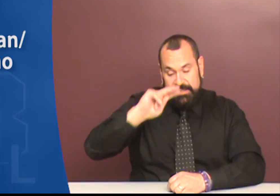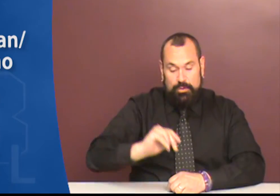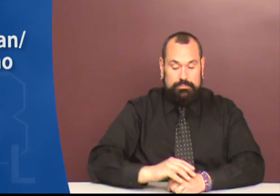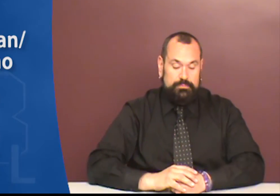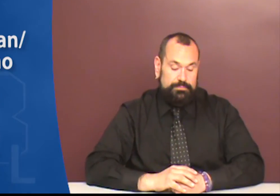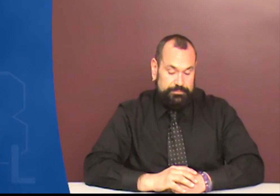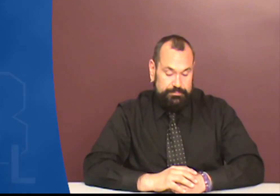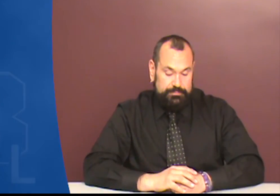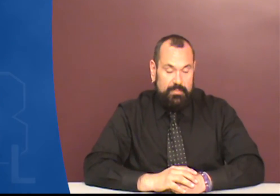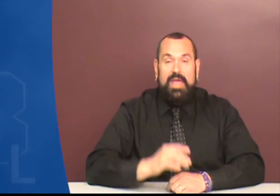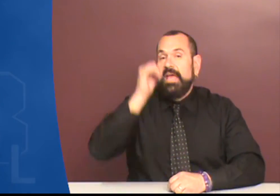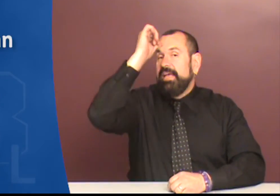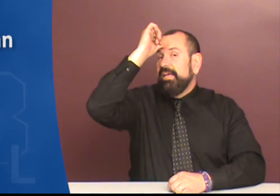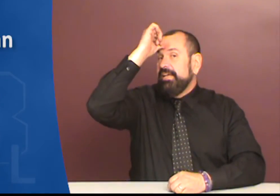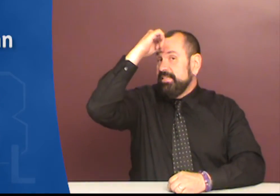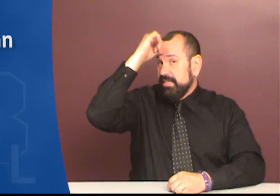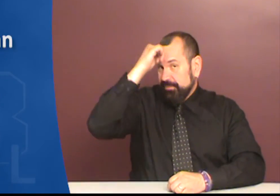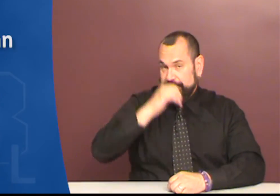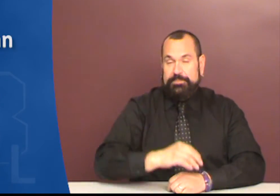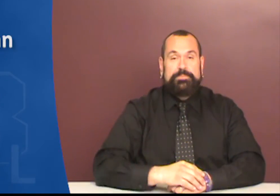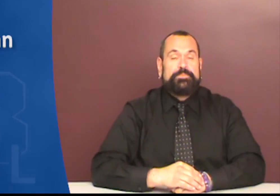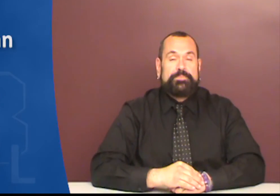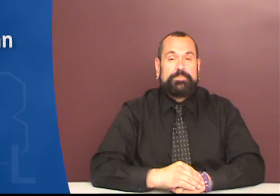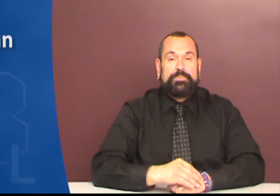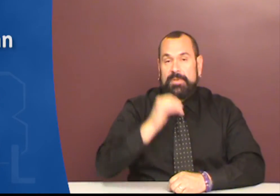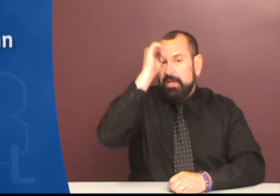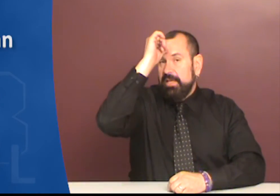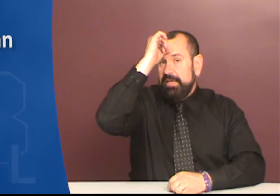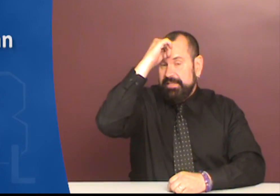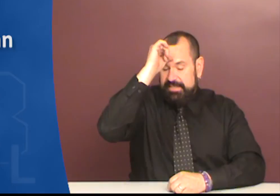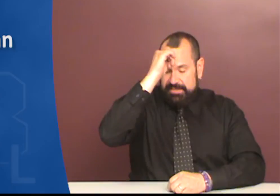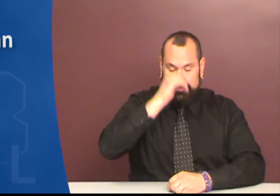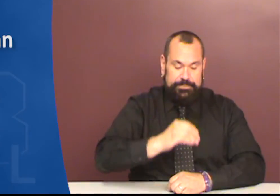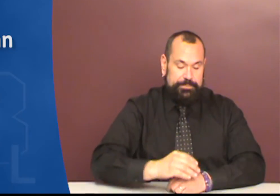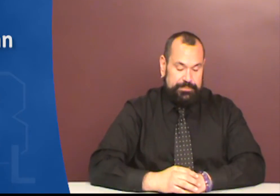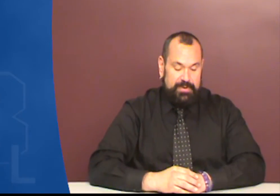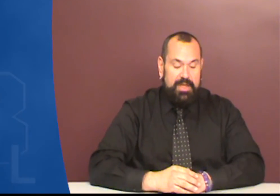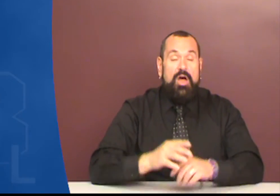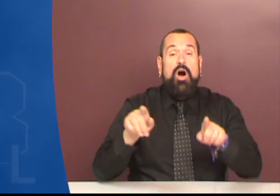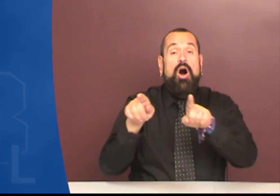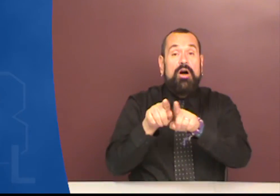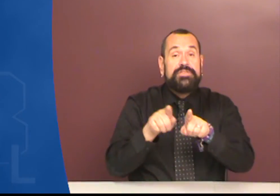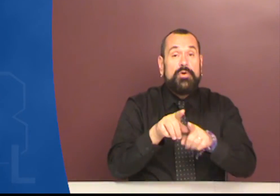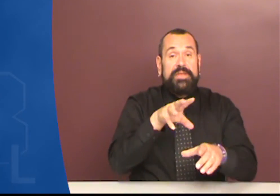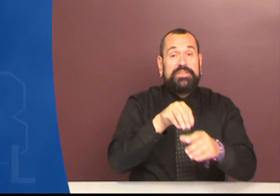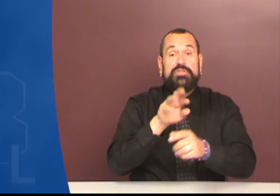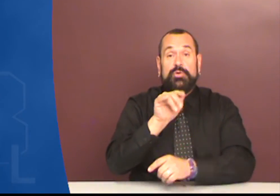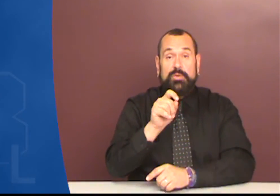Indian Indian also in this unit